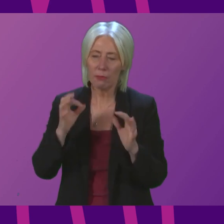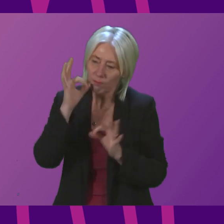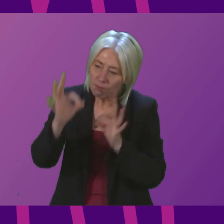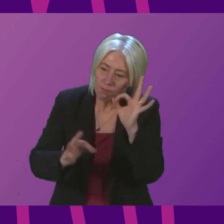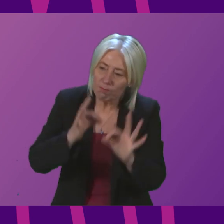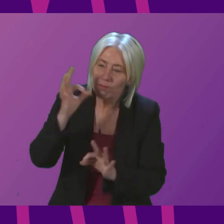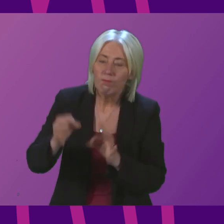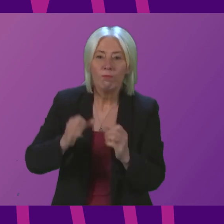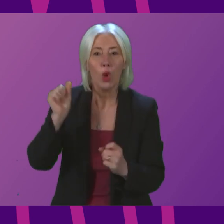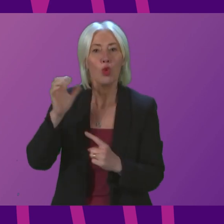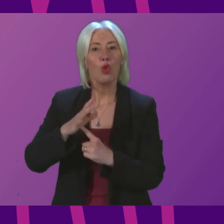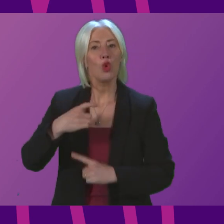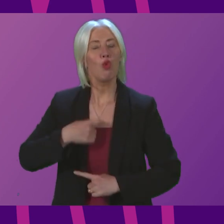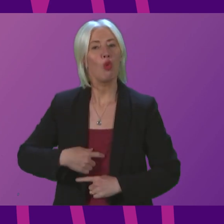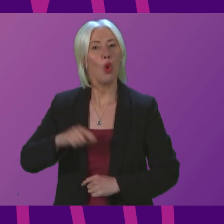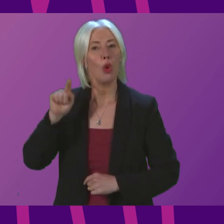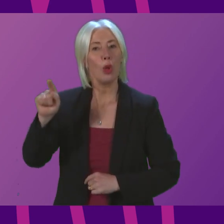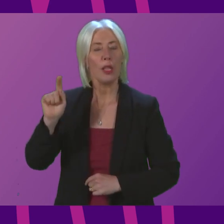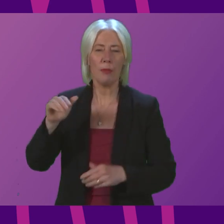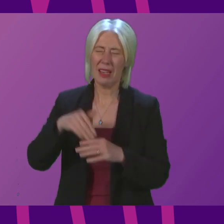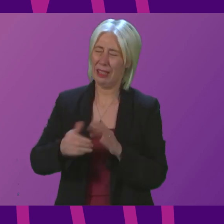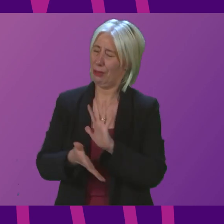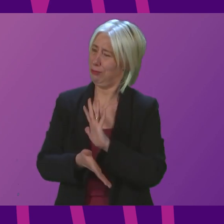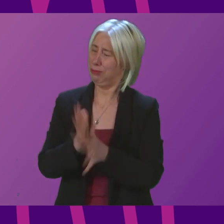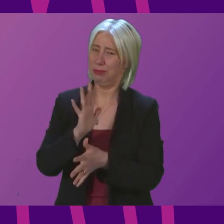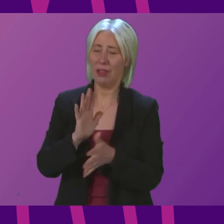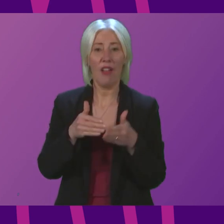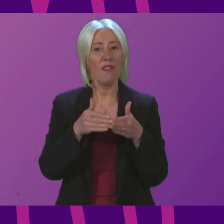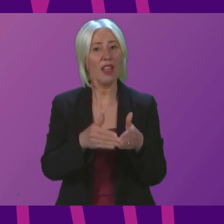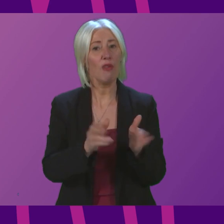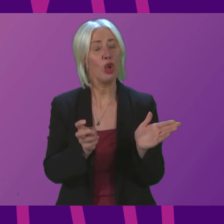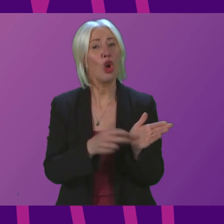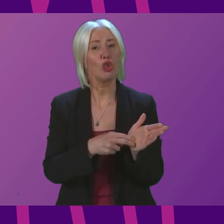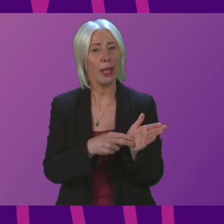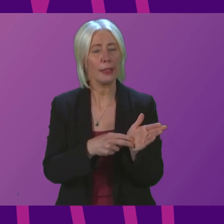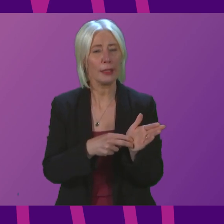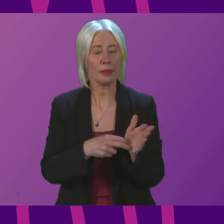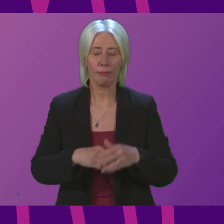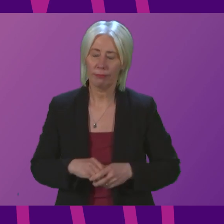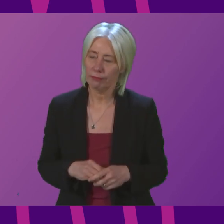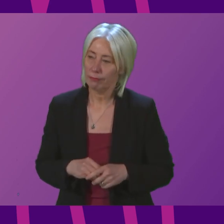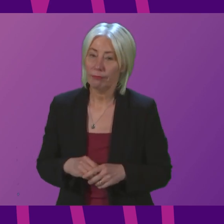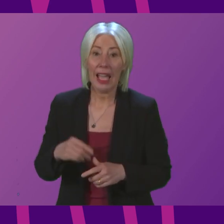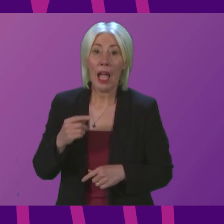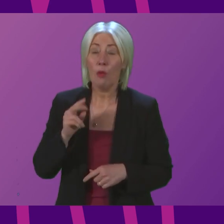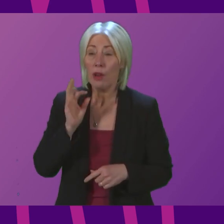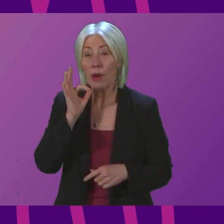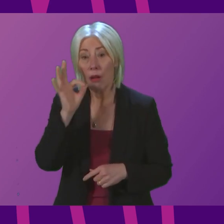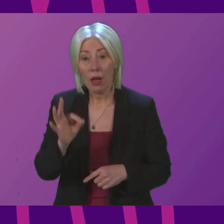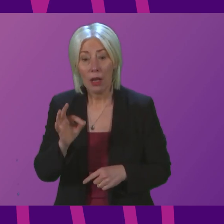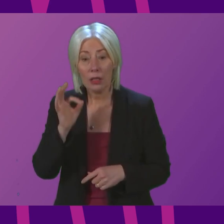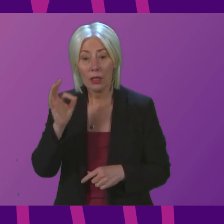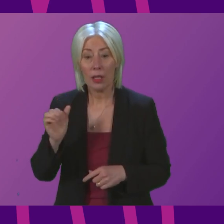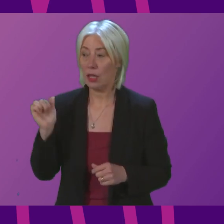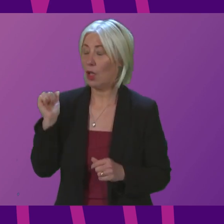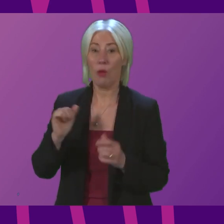the crucial role that he has played in the shambolic ferry contracts. Every time we have requested, I mean,